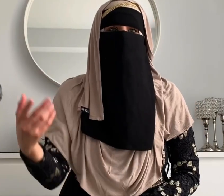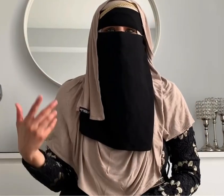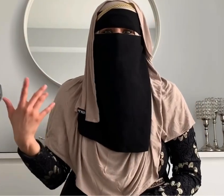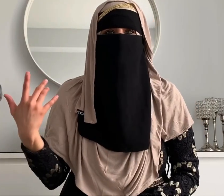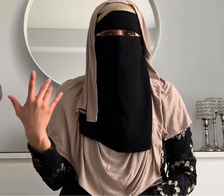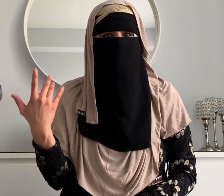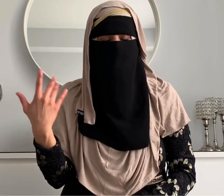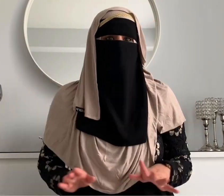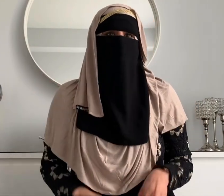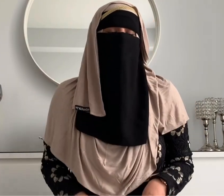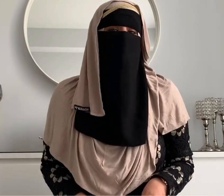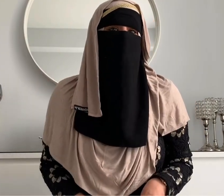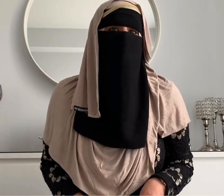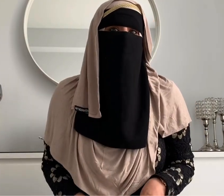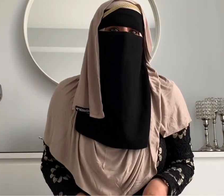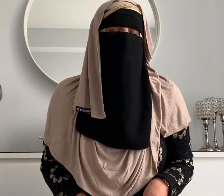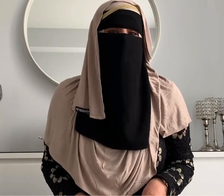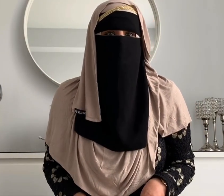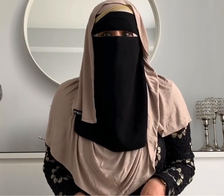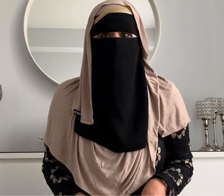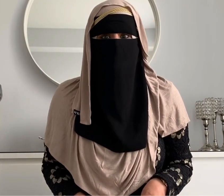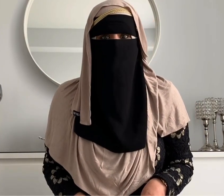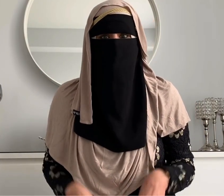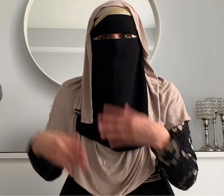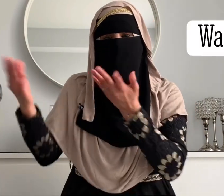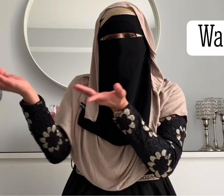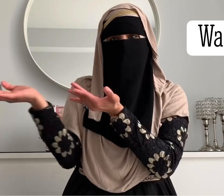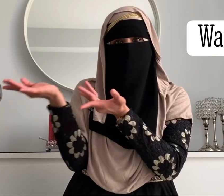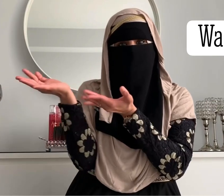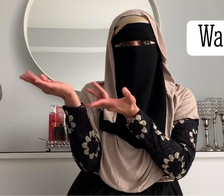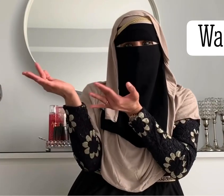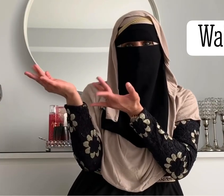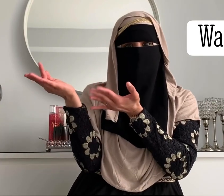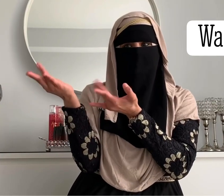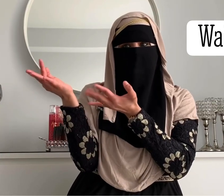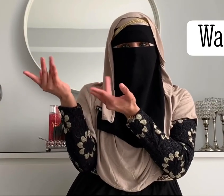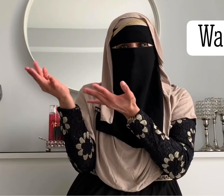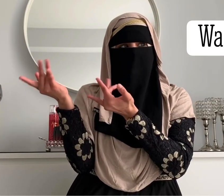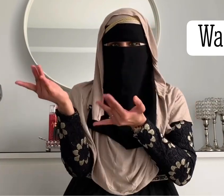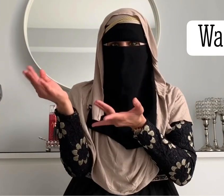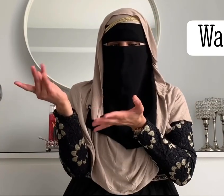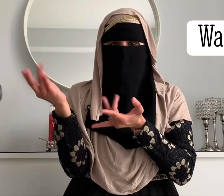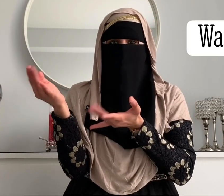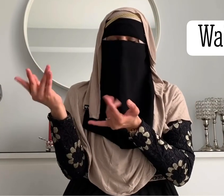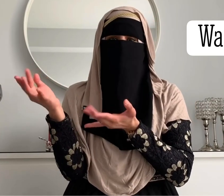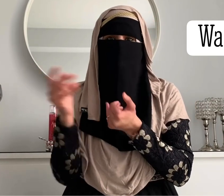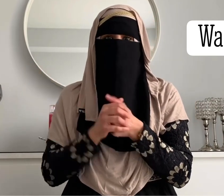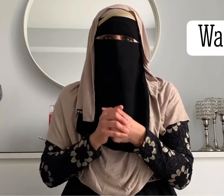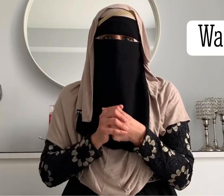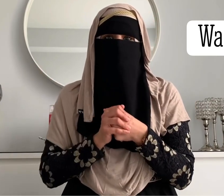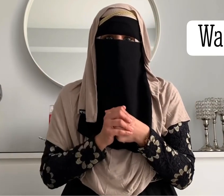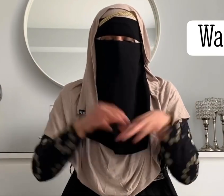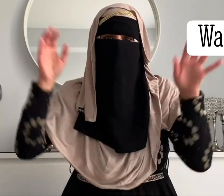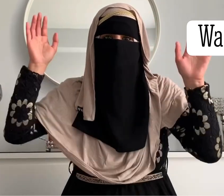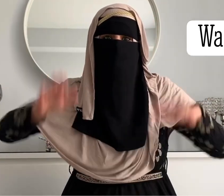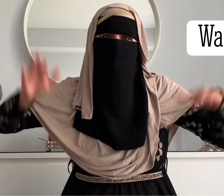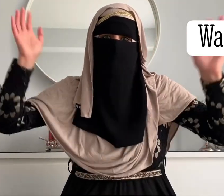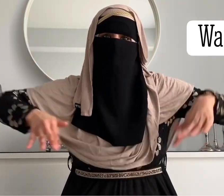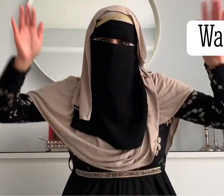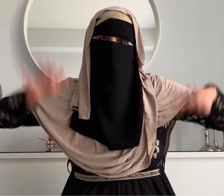all on her own i tried teaching her the sign weight which is this she picked up on it and said this is